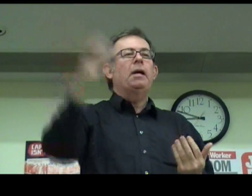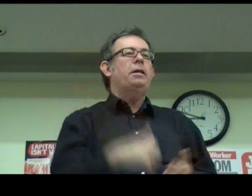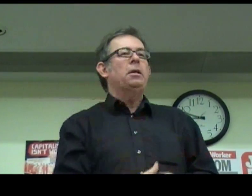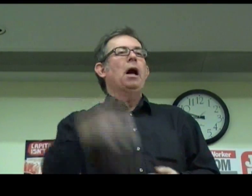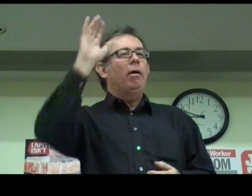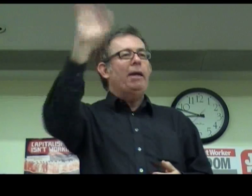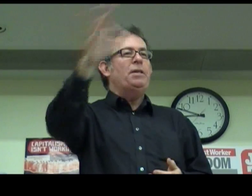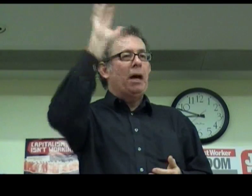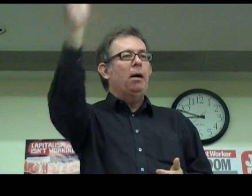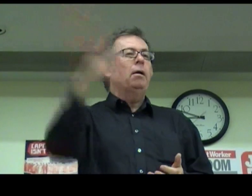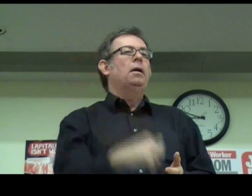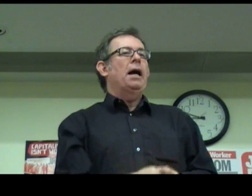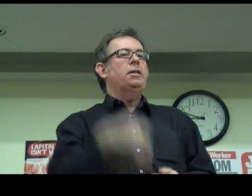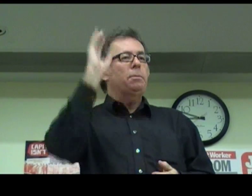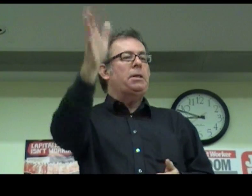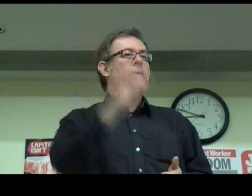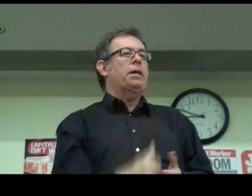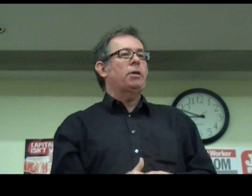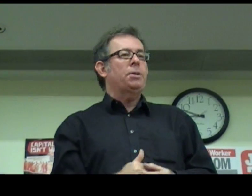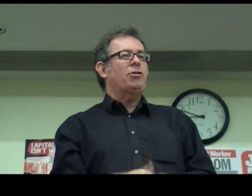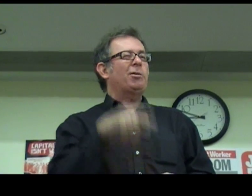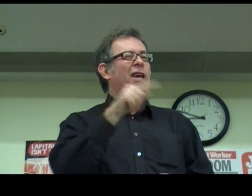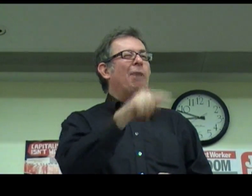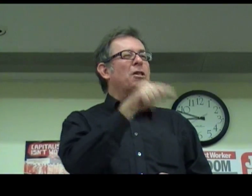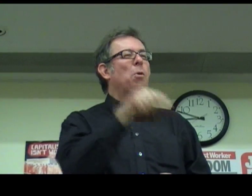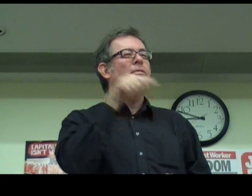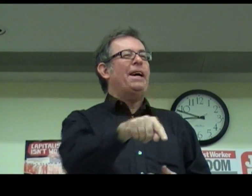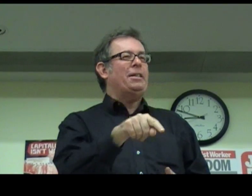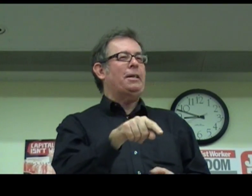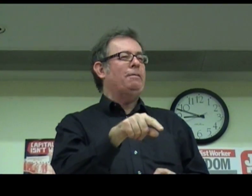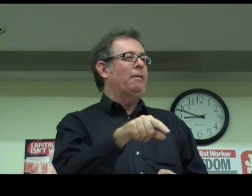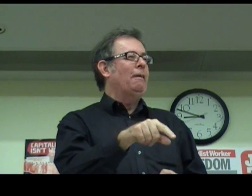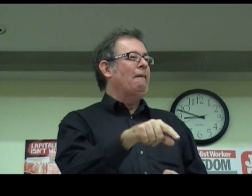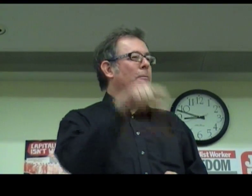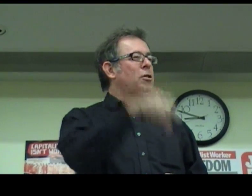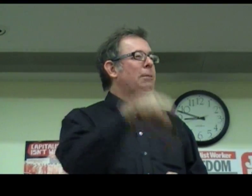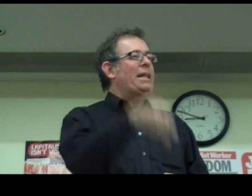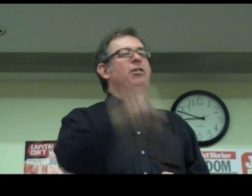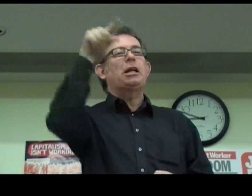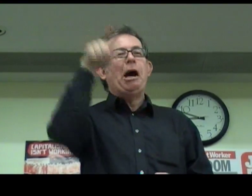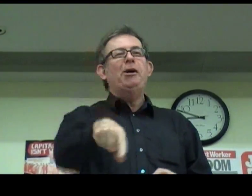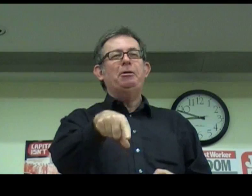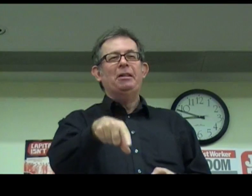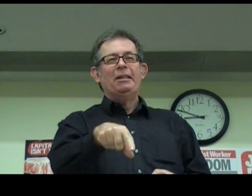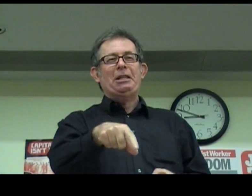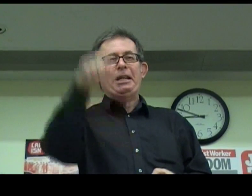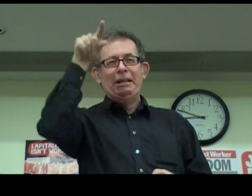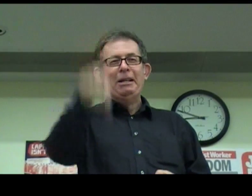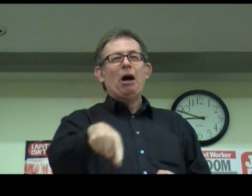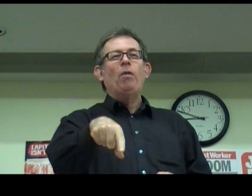you know, our enemies are anti-Semitic, etc., etc., it's so much more effective for Muslim leaders to go on